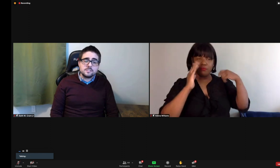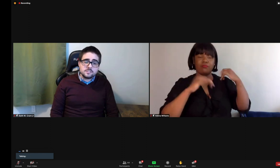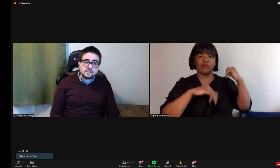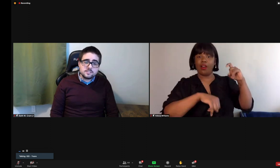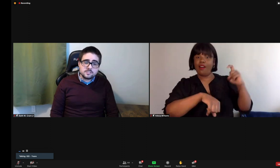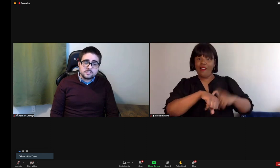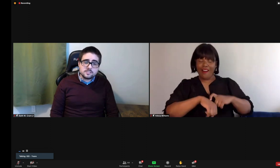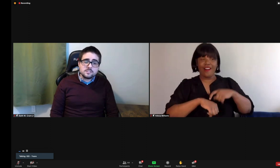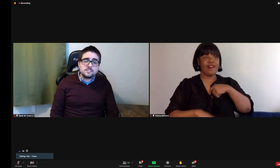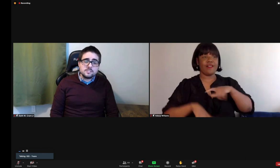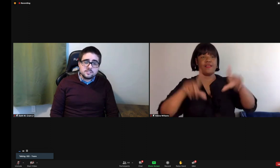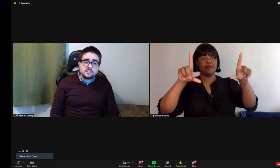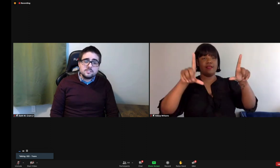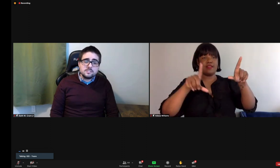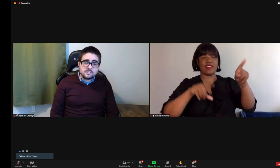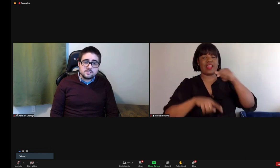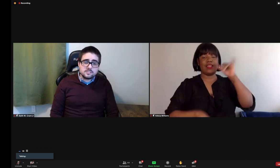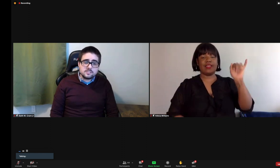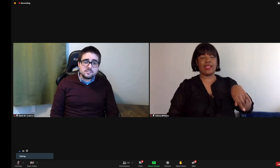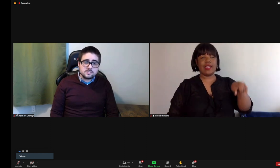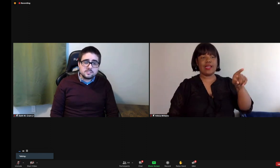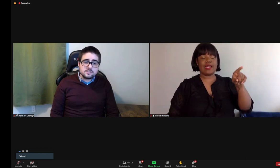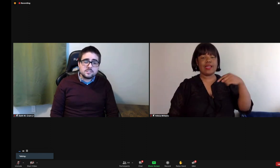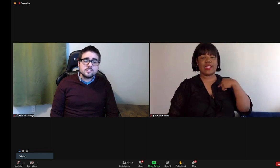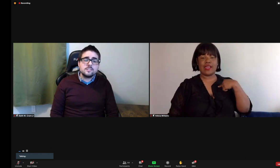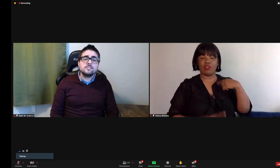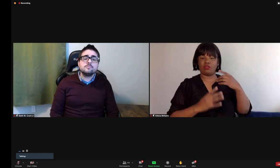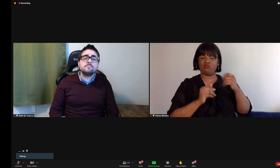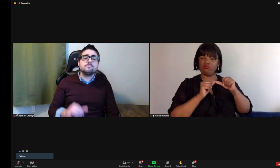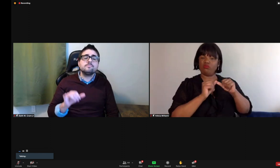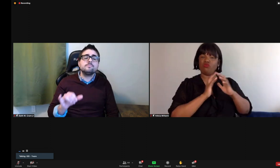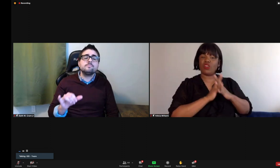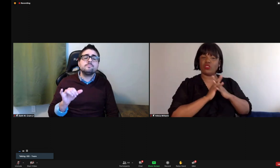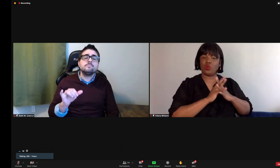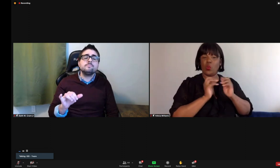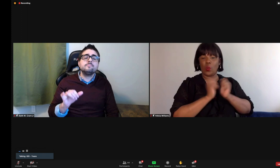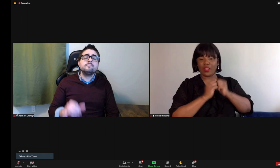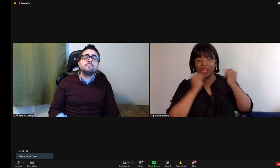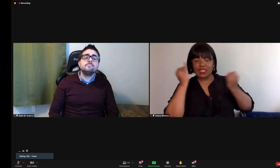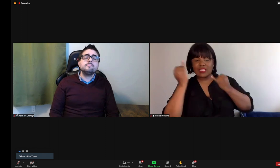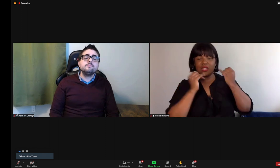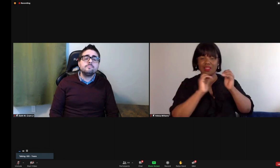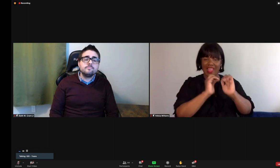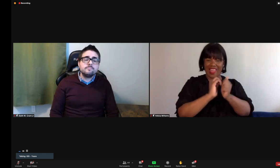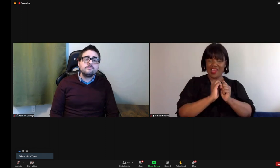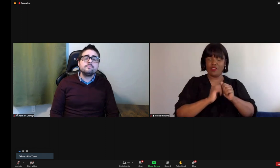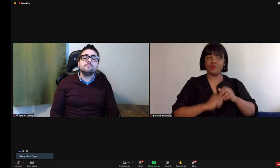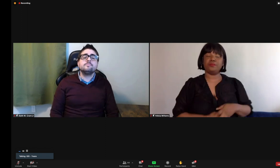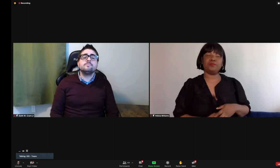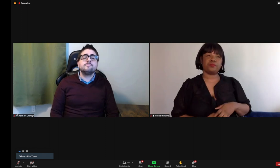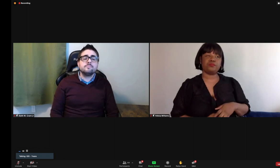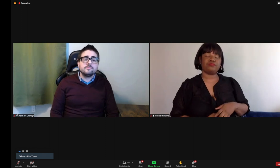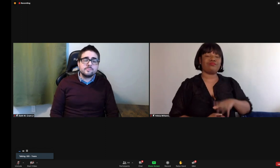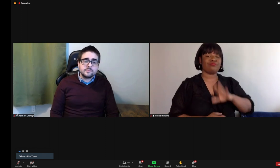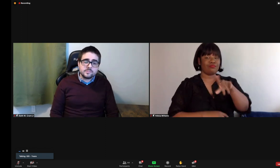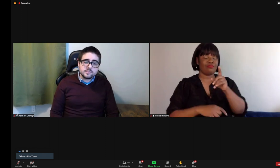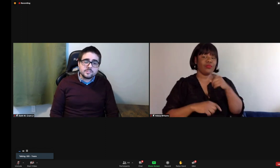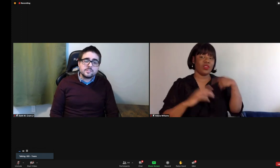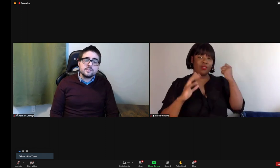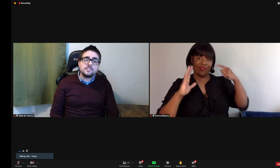from various members of the community before getting on camera. Now, there are times when, you know, I would sign something on camera, but not be content or satisfied